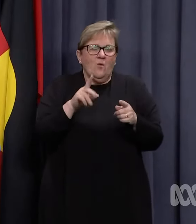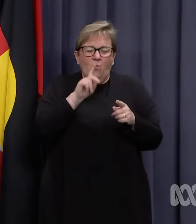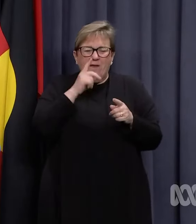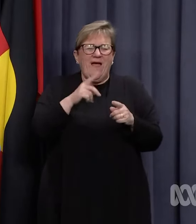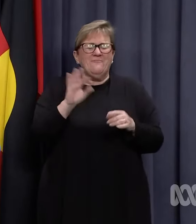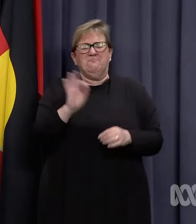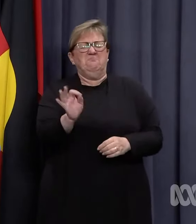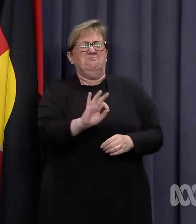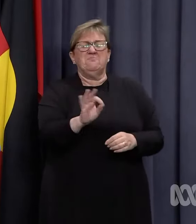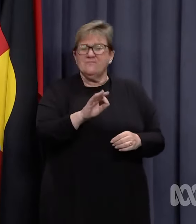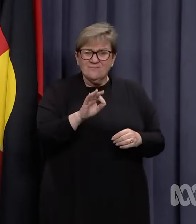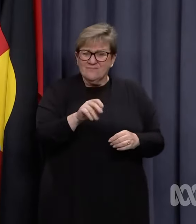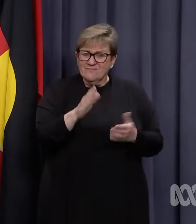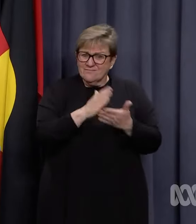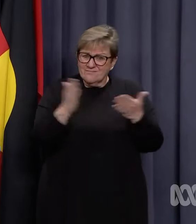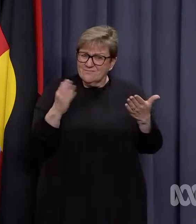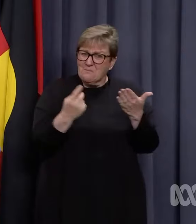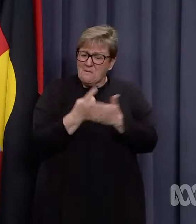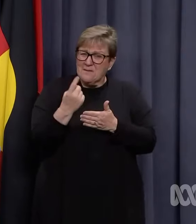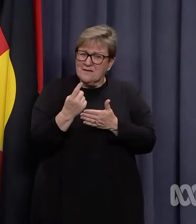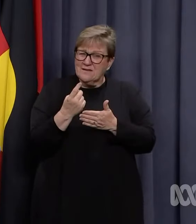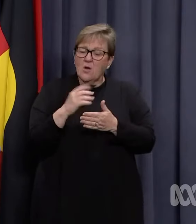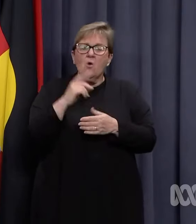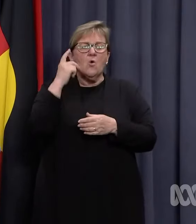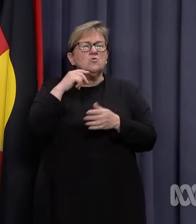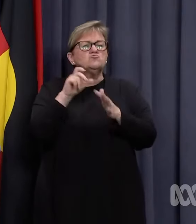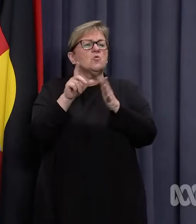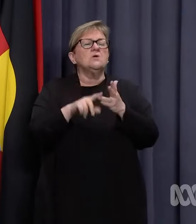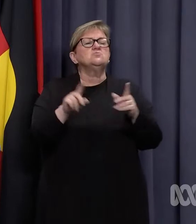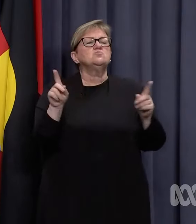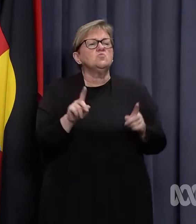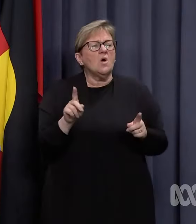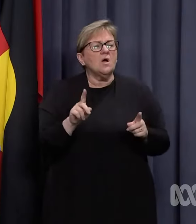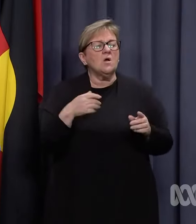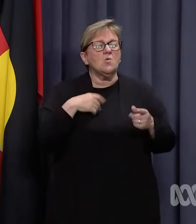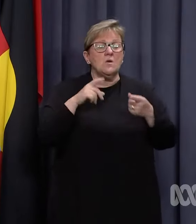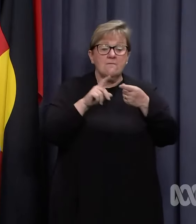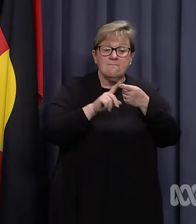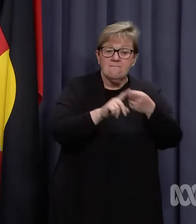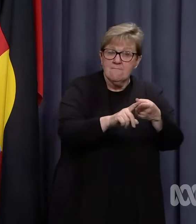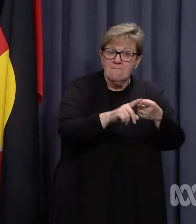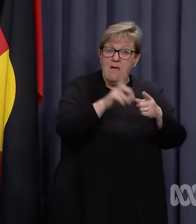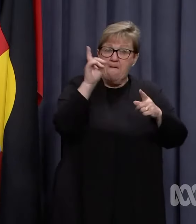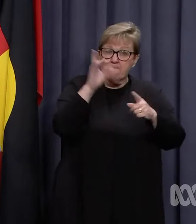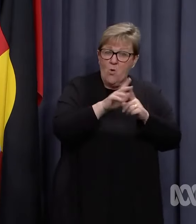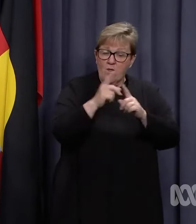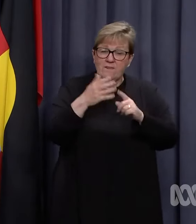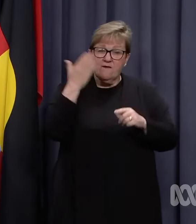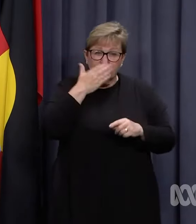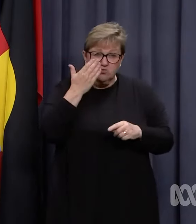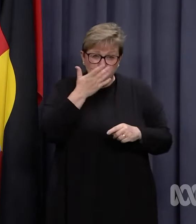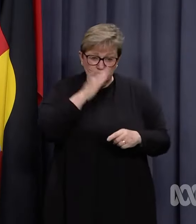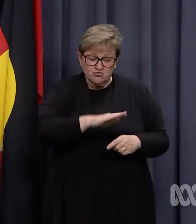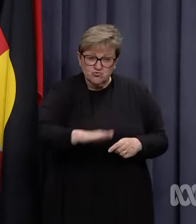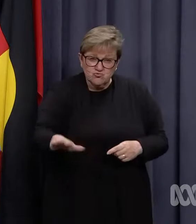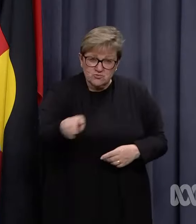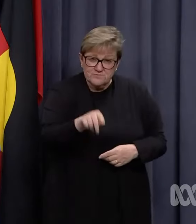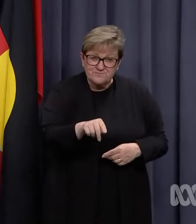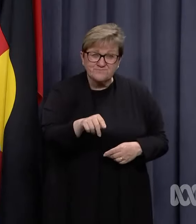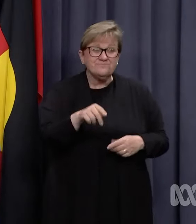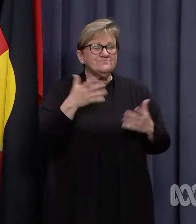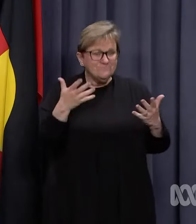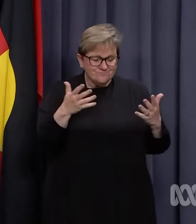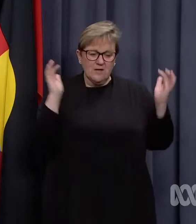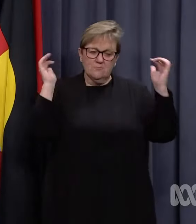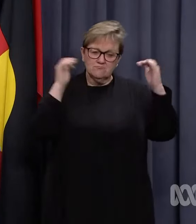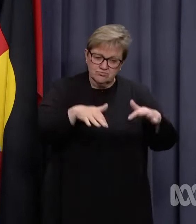no backing away from that. What we're trying to do is to make sure that we continue the most important thing for school-aged children, which